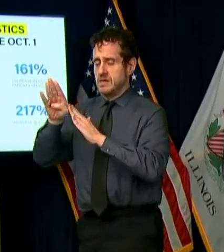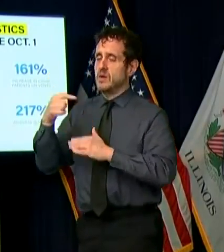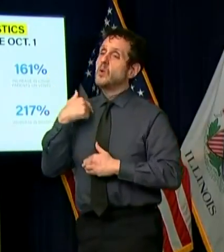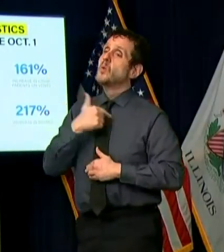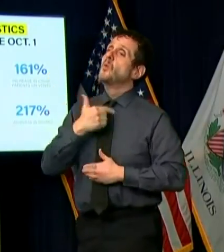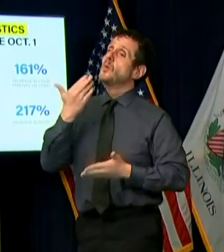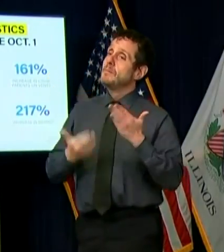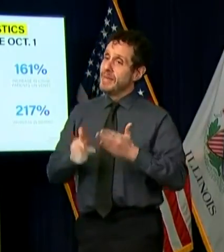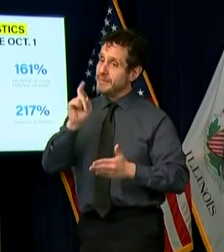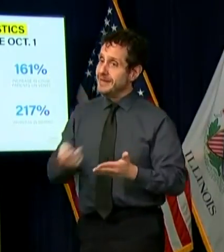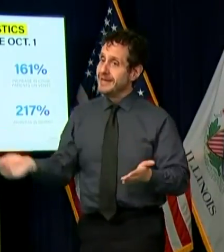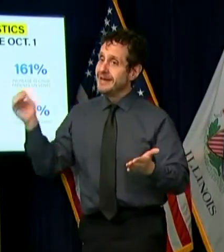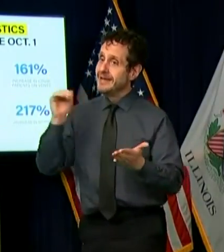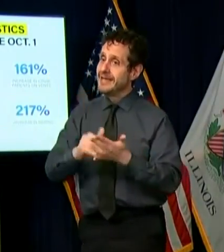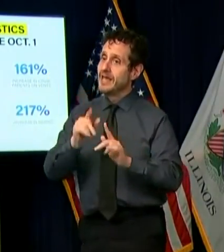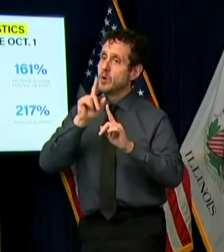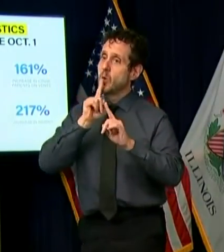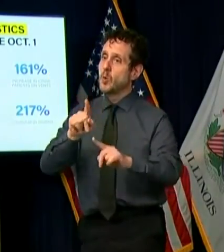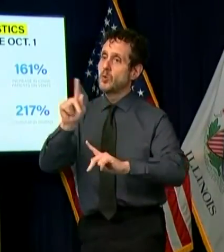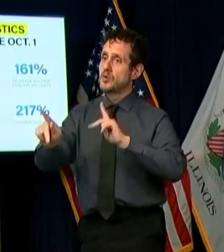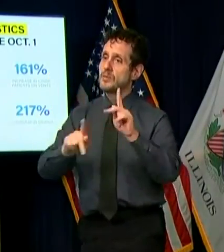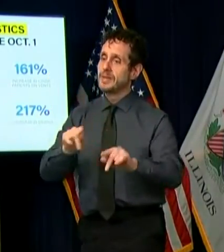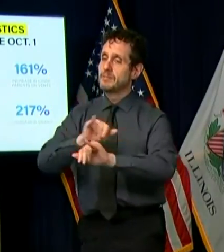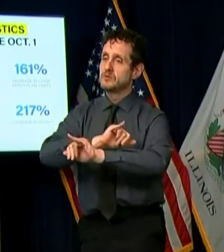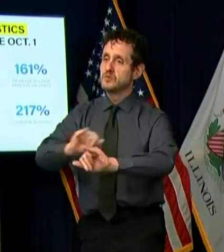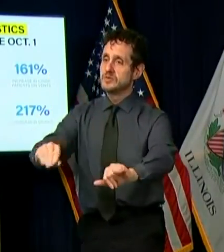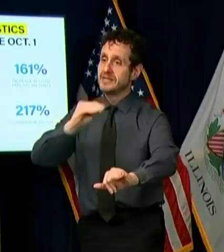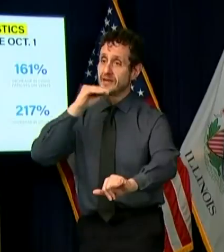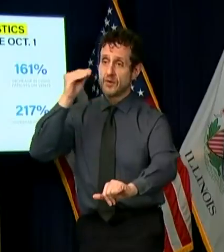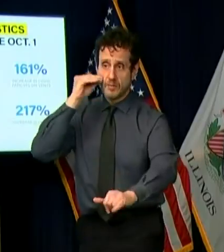mandatory stay-at-home order is all that will be left.